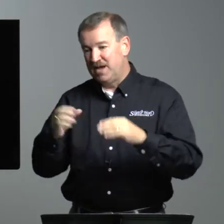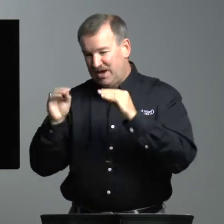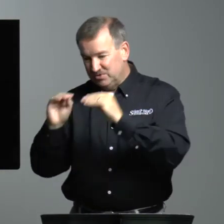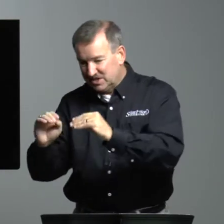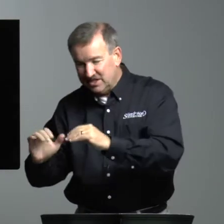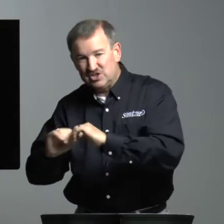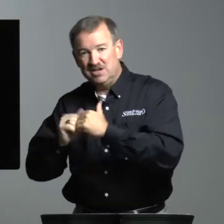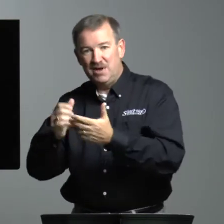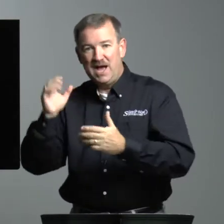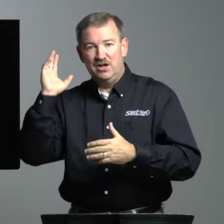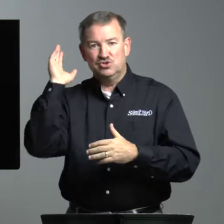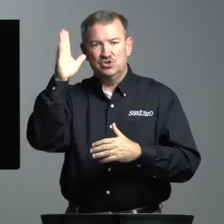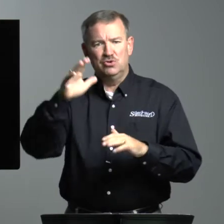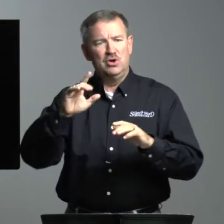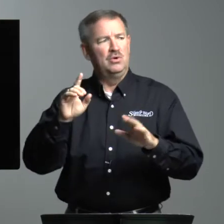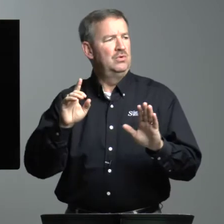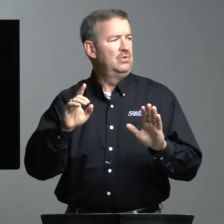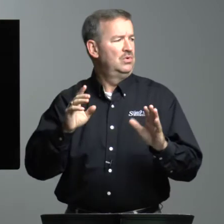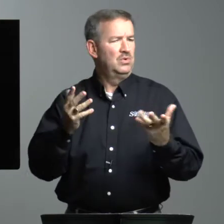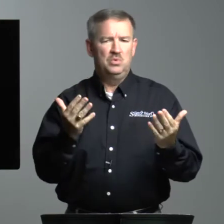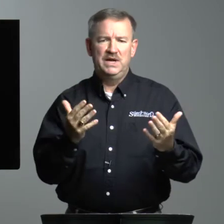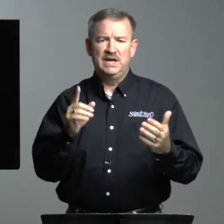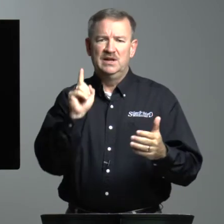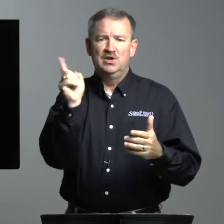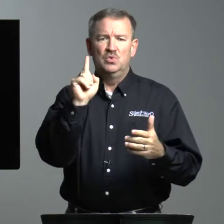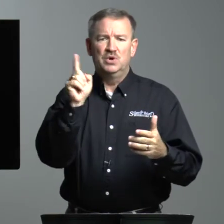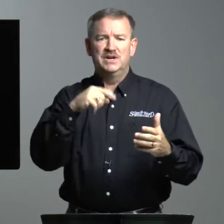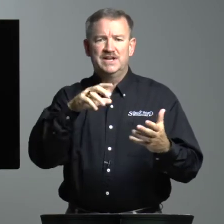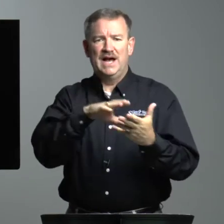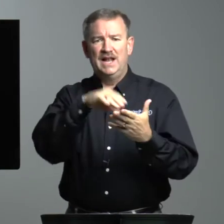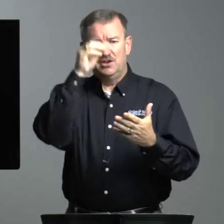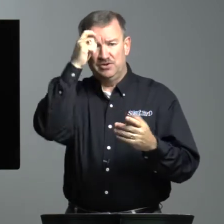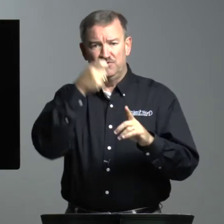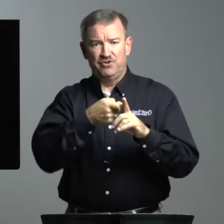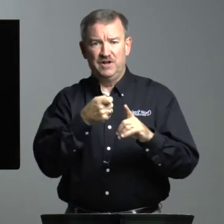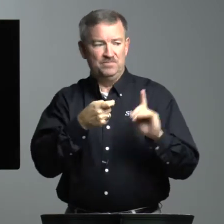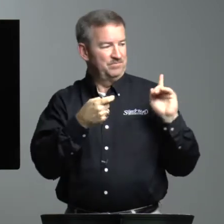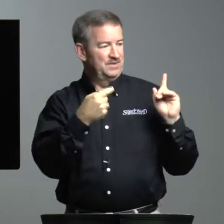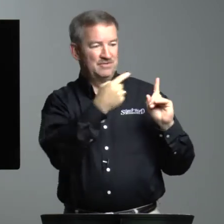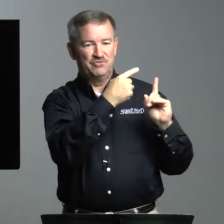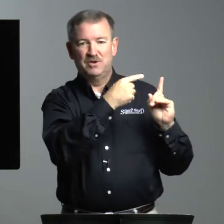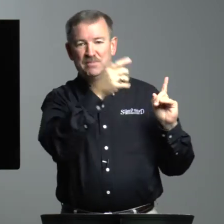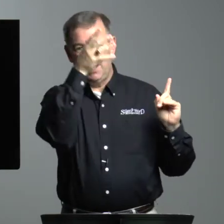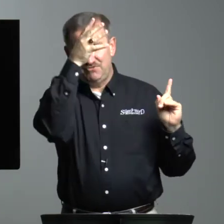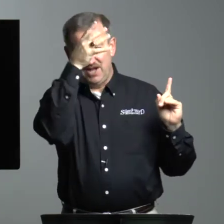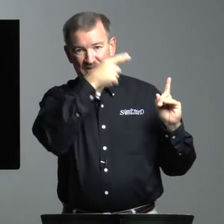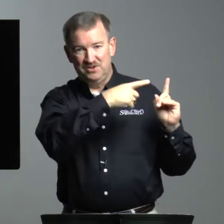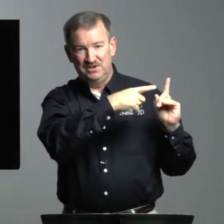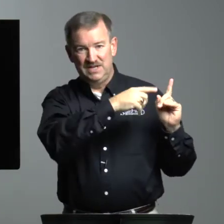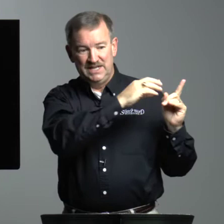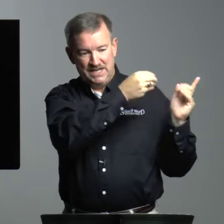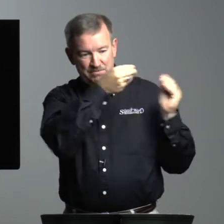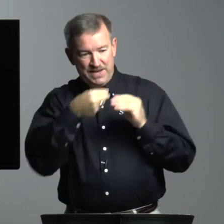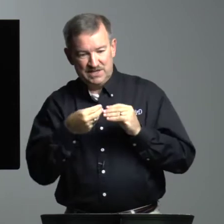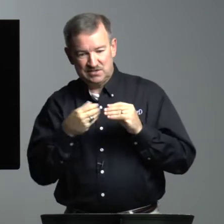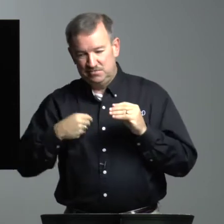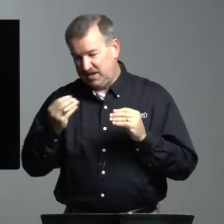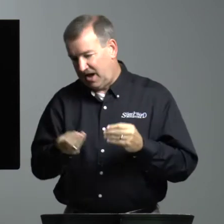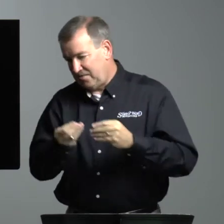I would teach him how to throw. Wait, where did I learn from? From my father. He passed to me, I